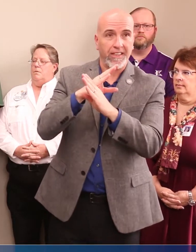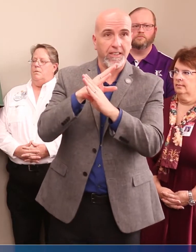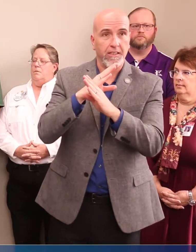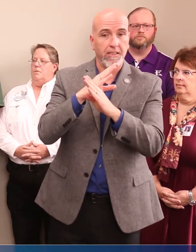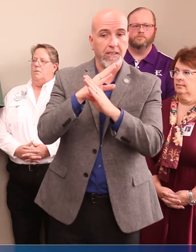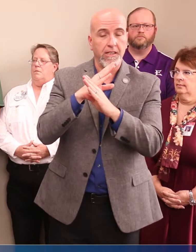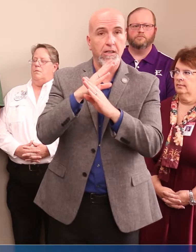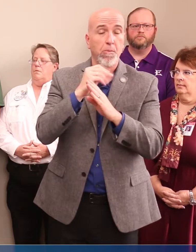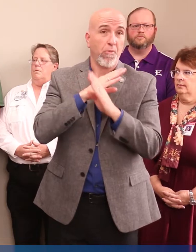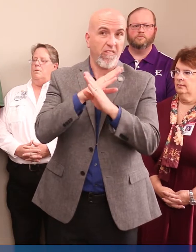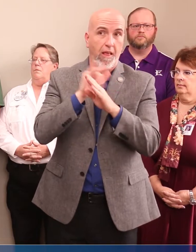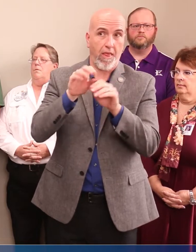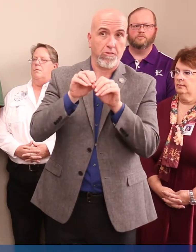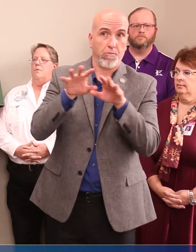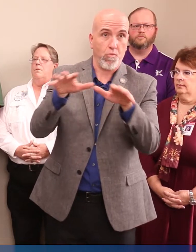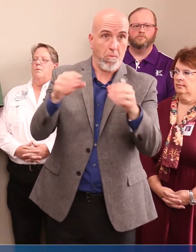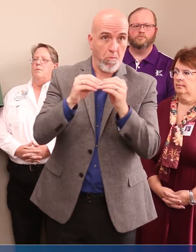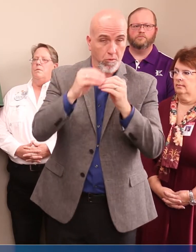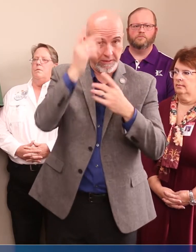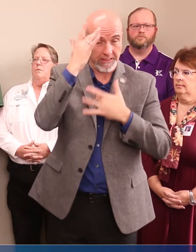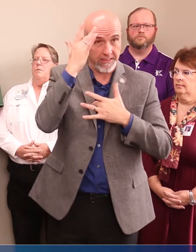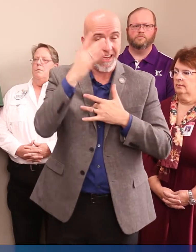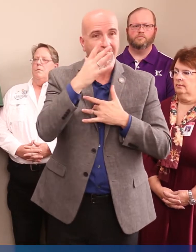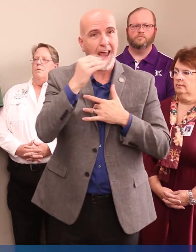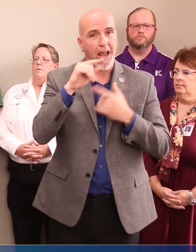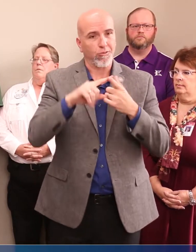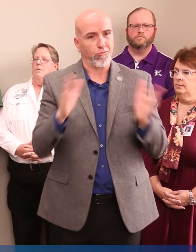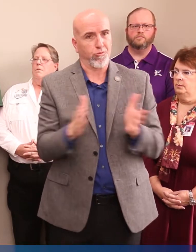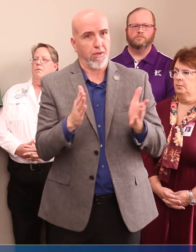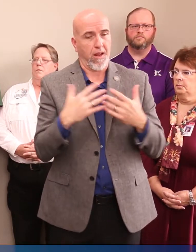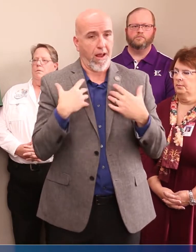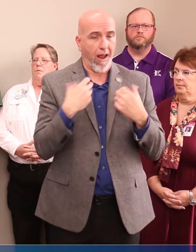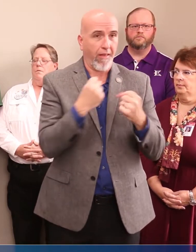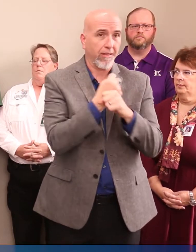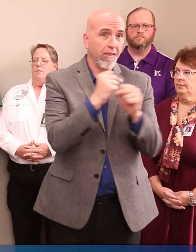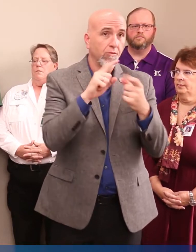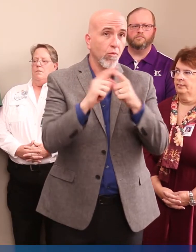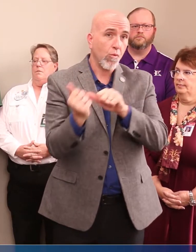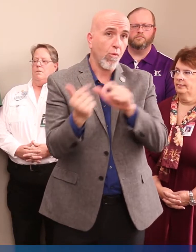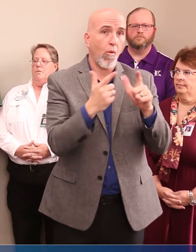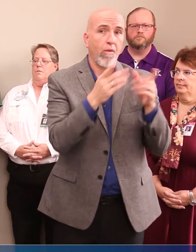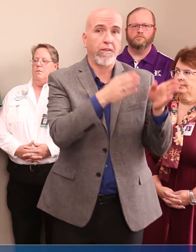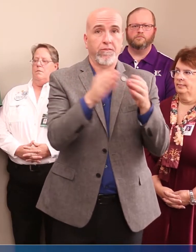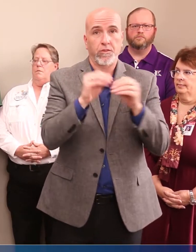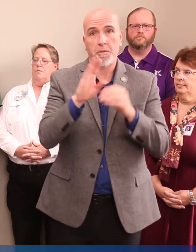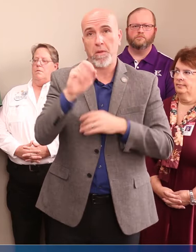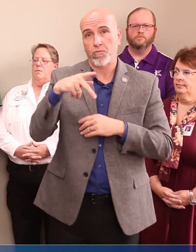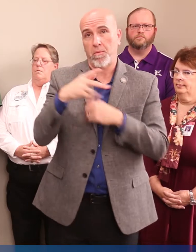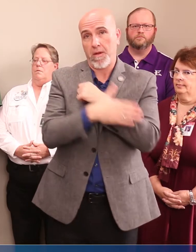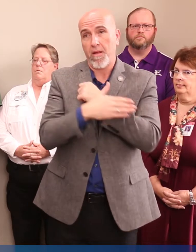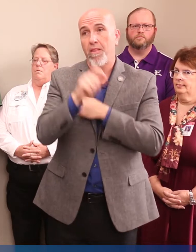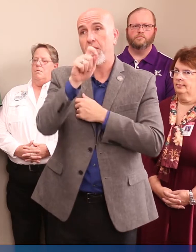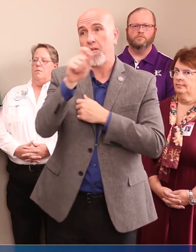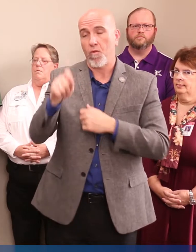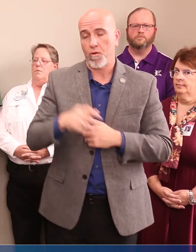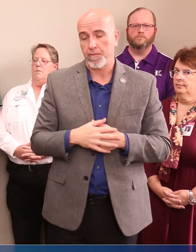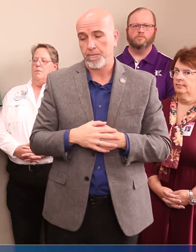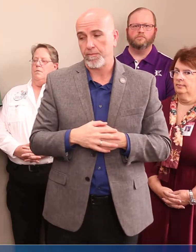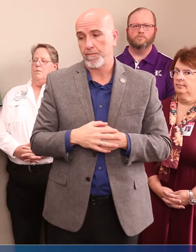spread of the disease, and promote health and safety to all individuals in Bastrop County. Therefore,